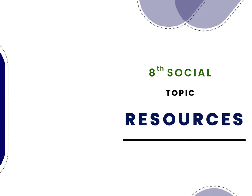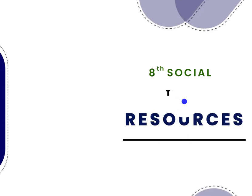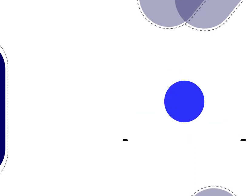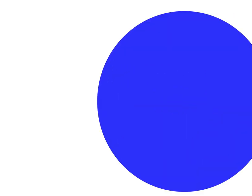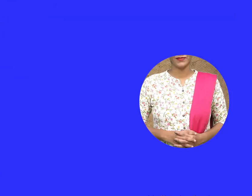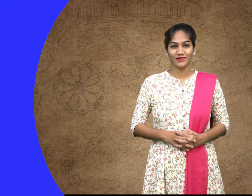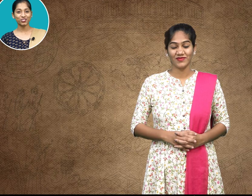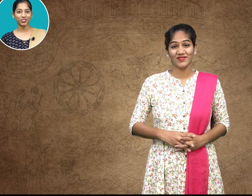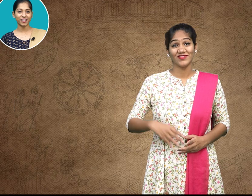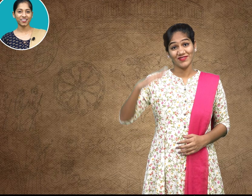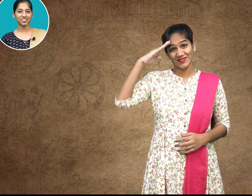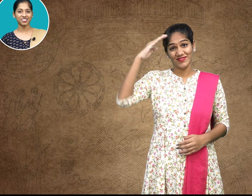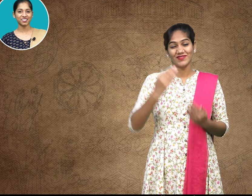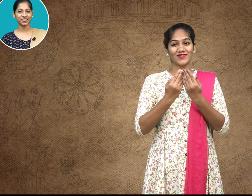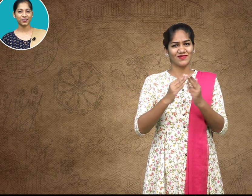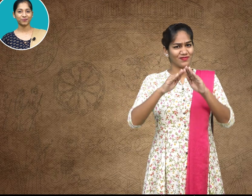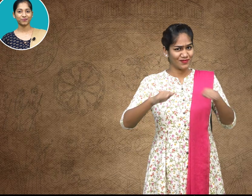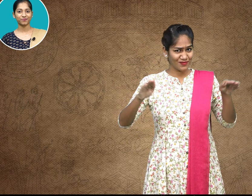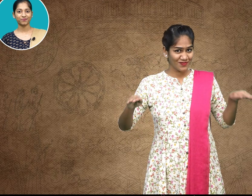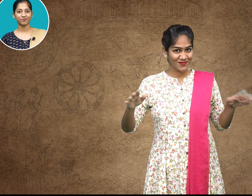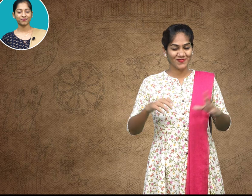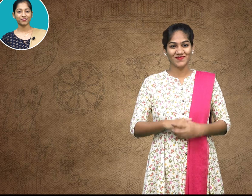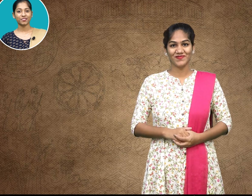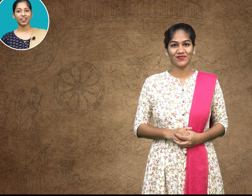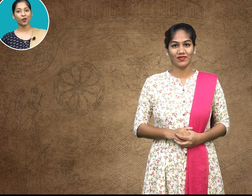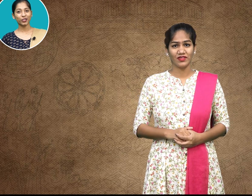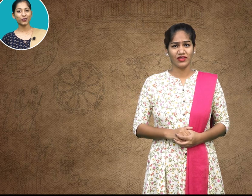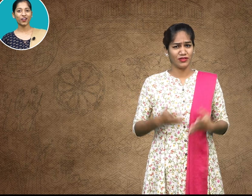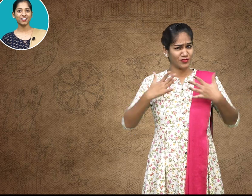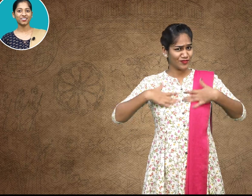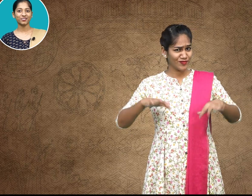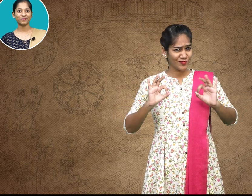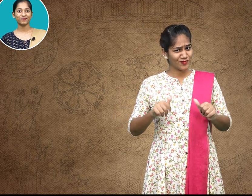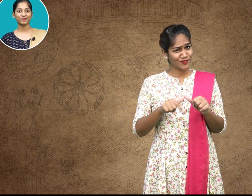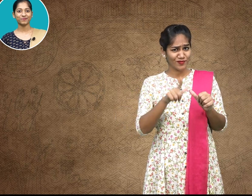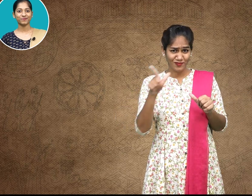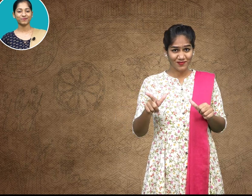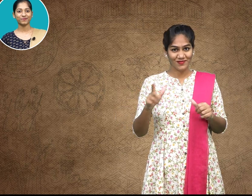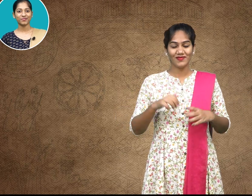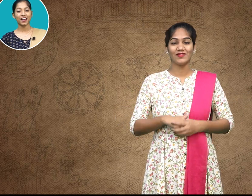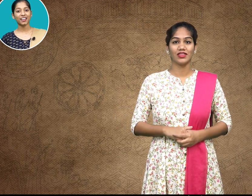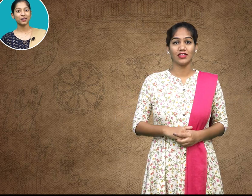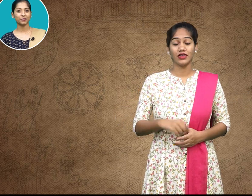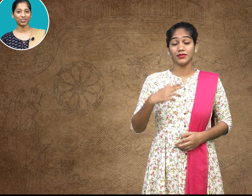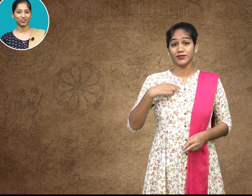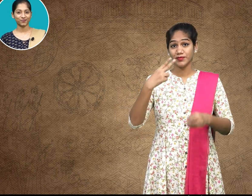hello students how are you all I am Bindu